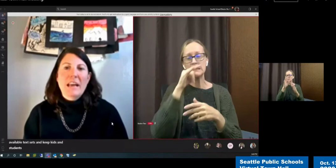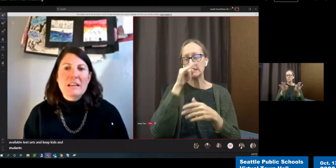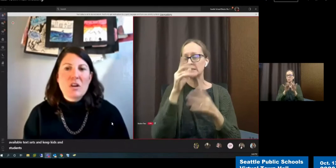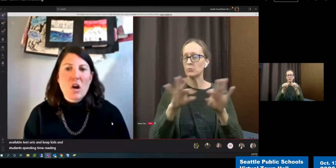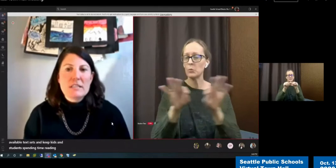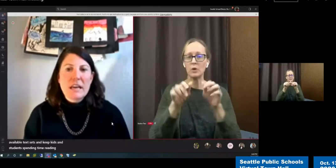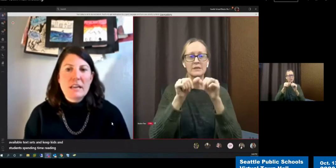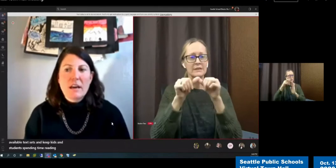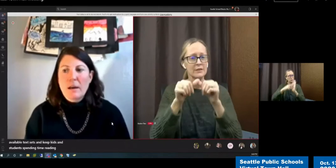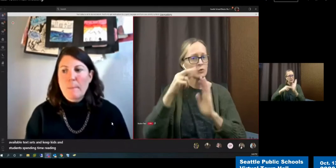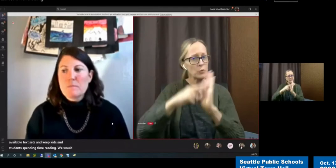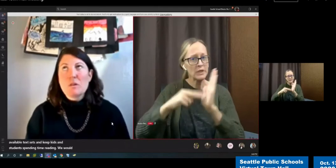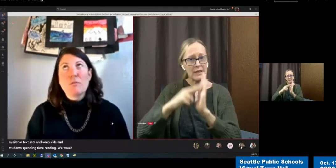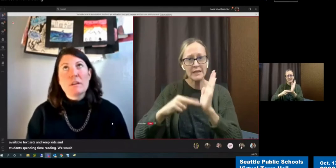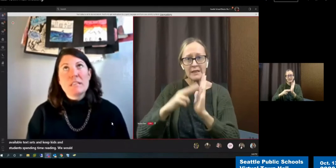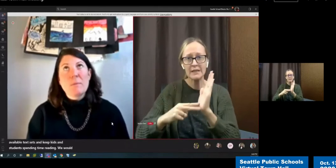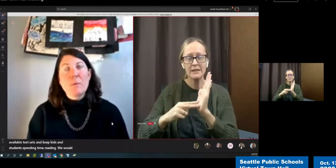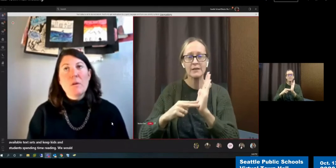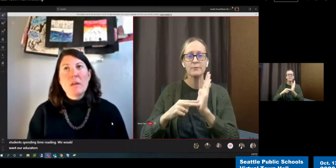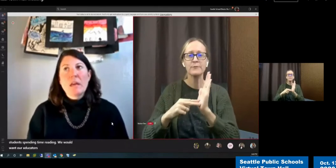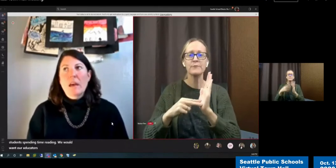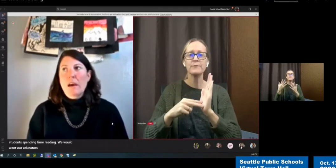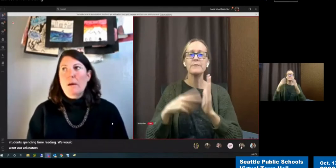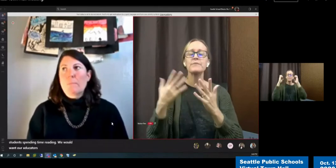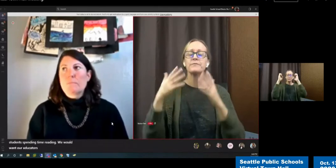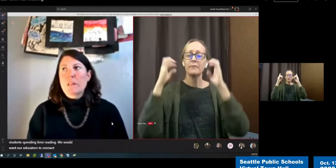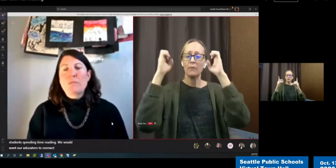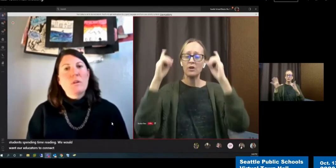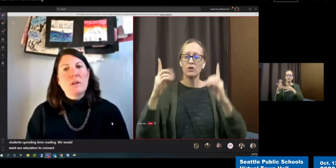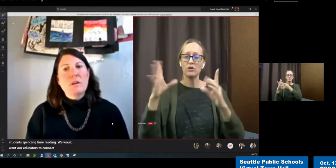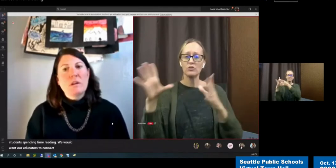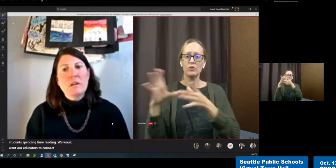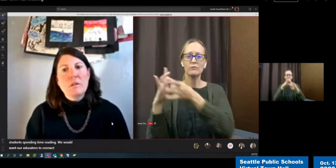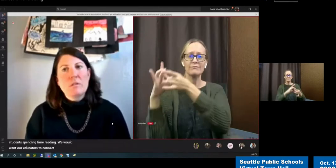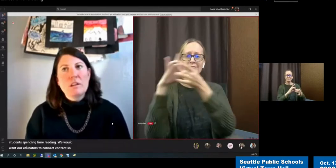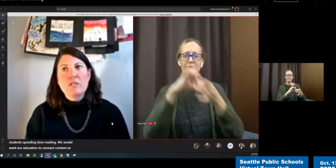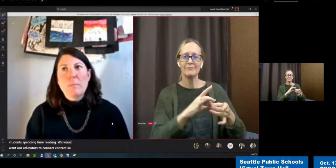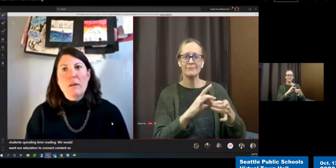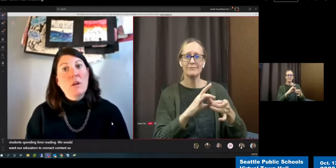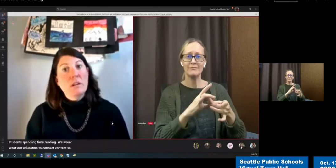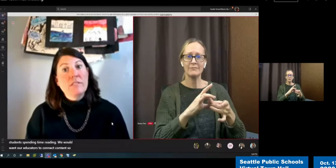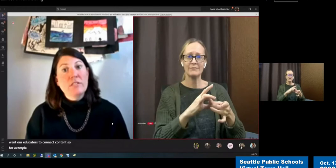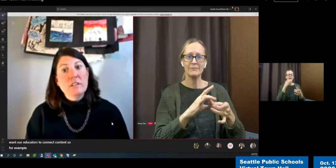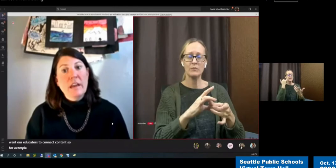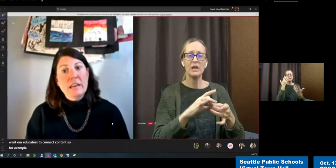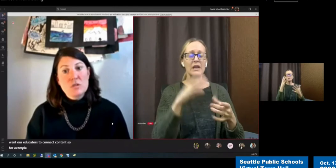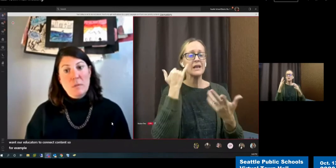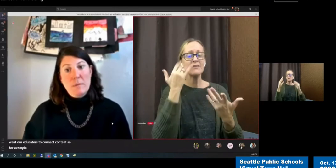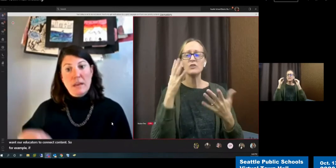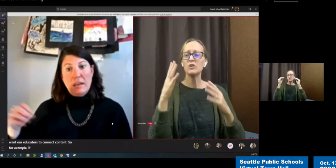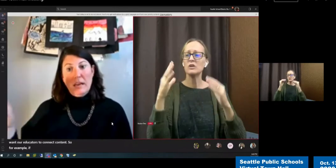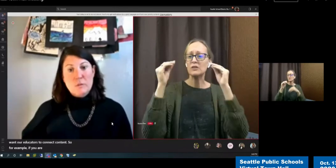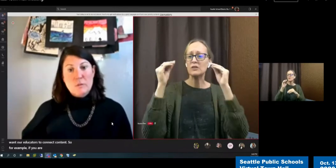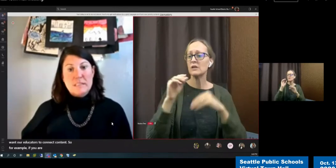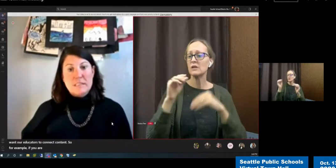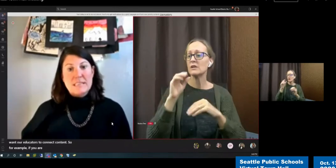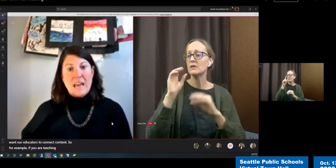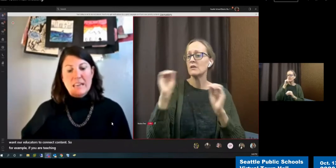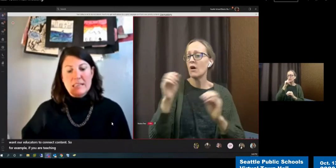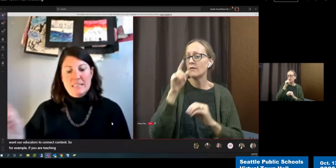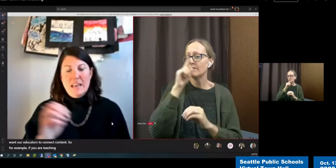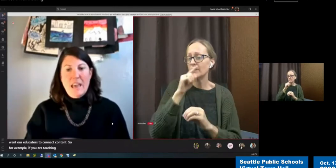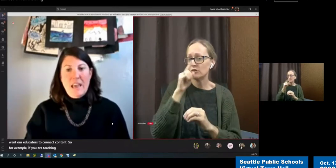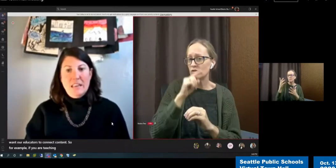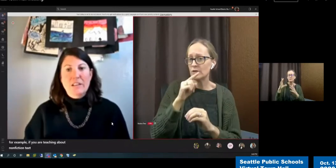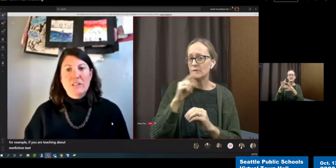connect content. So, for example, if you are teaching about non-fiction text, you might make a connection between science